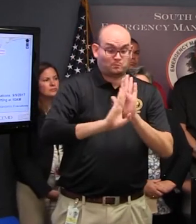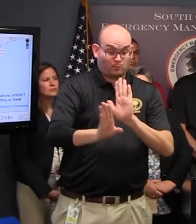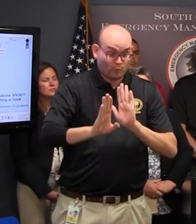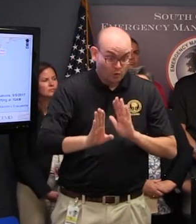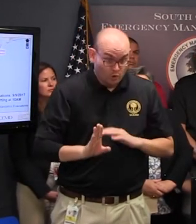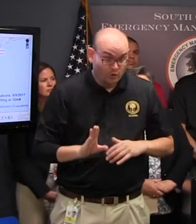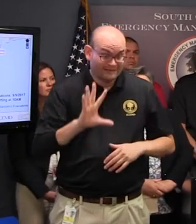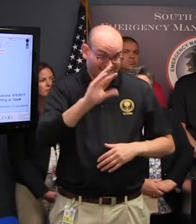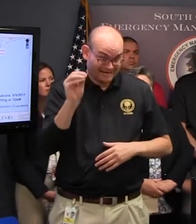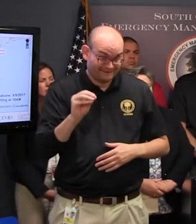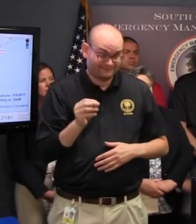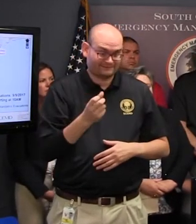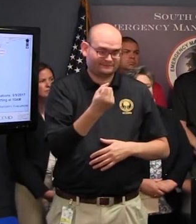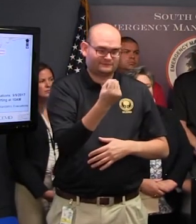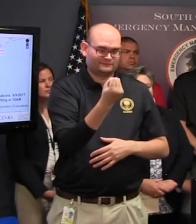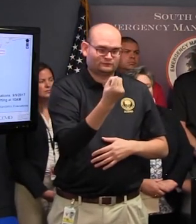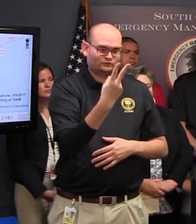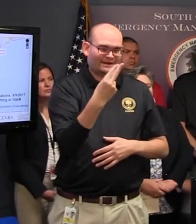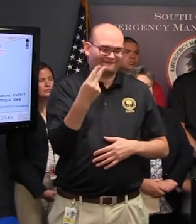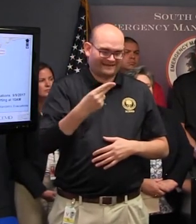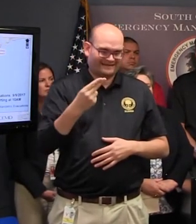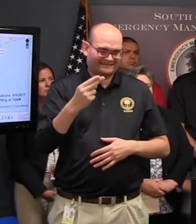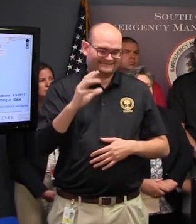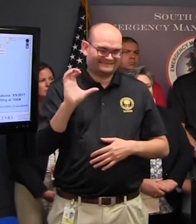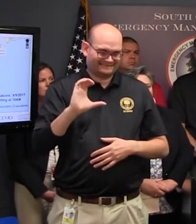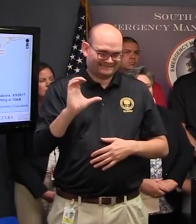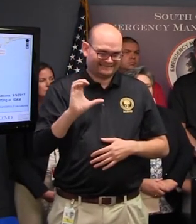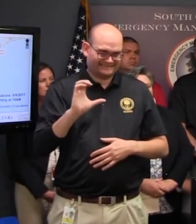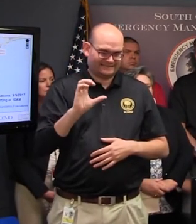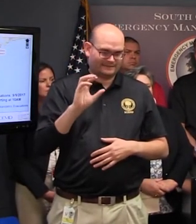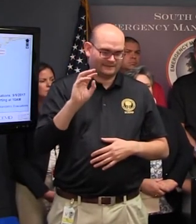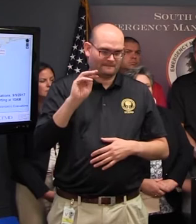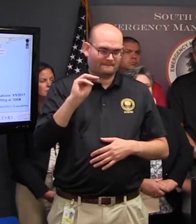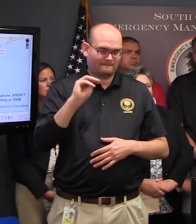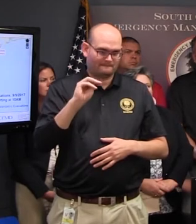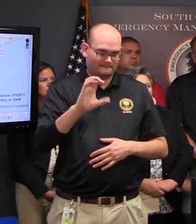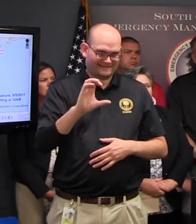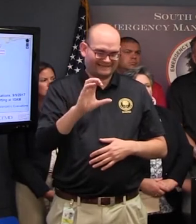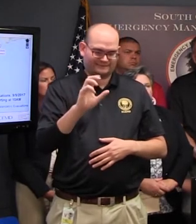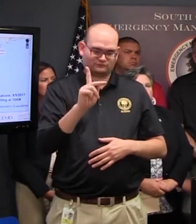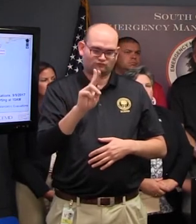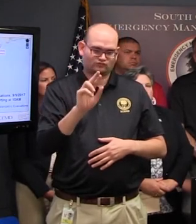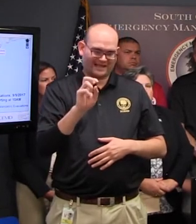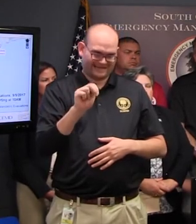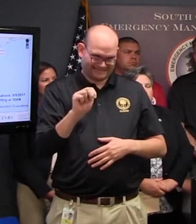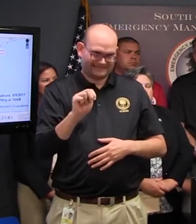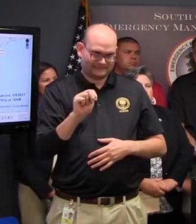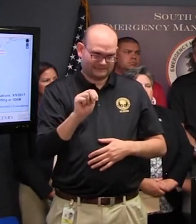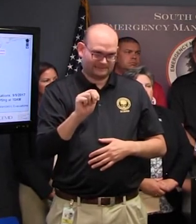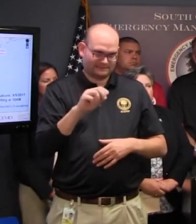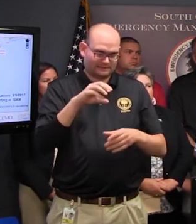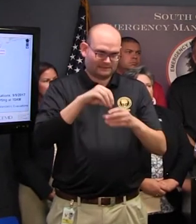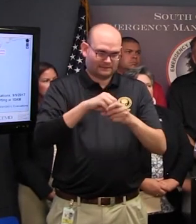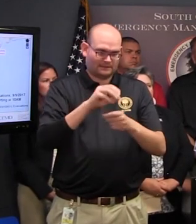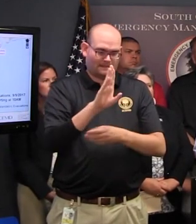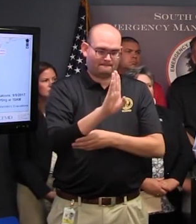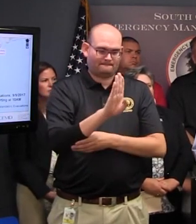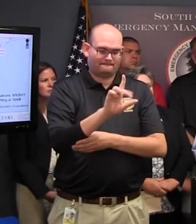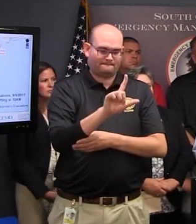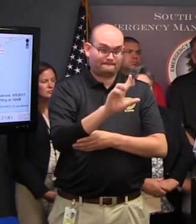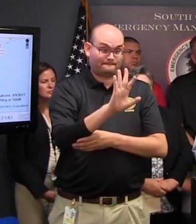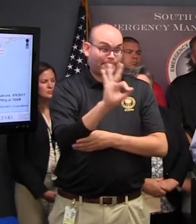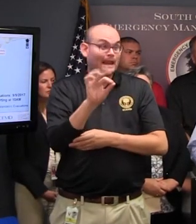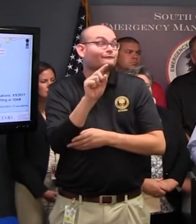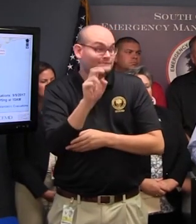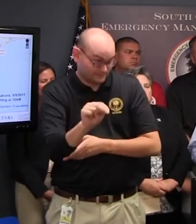HC McCracken Circle in Bluffton also in Beaufort County Battery Creek High School at number one in